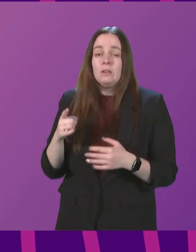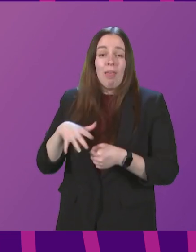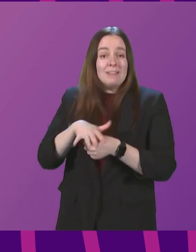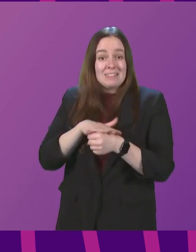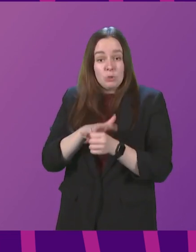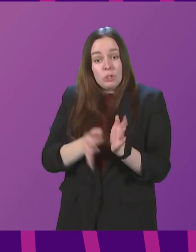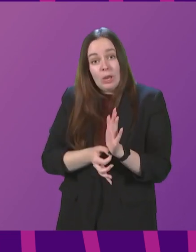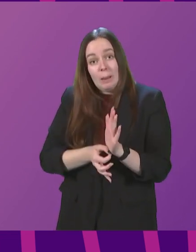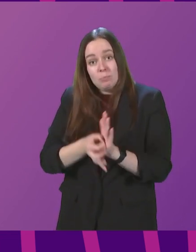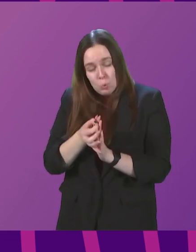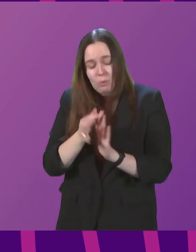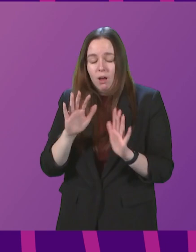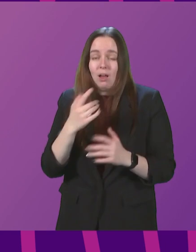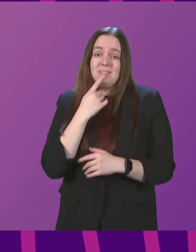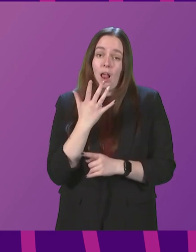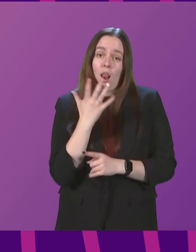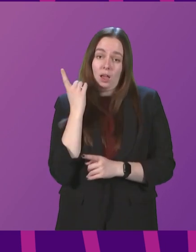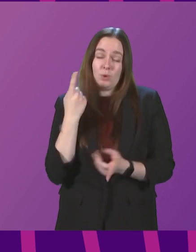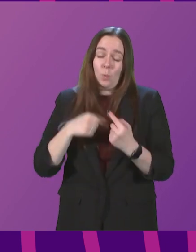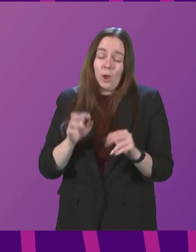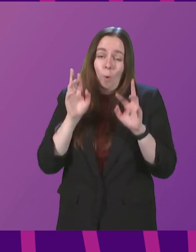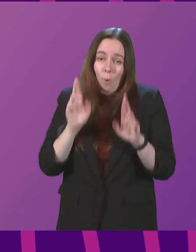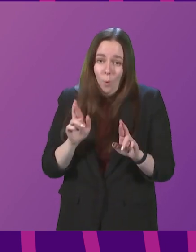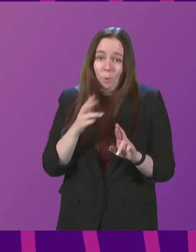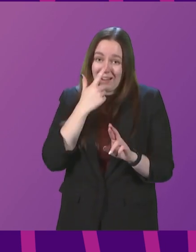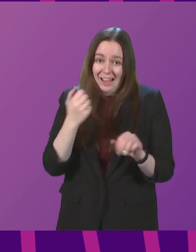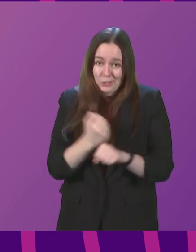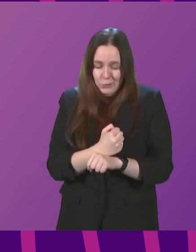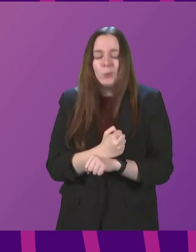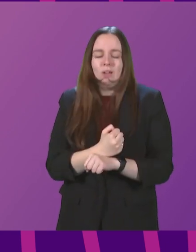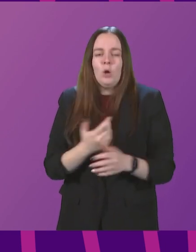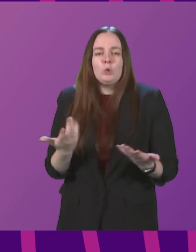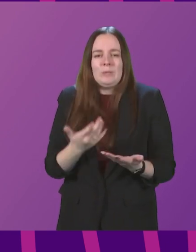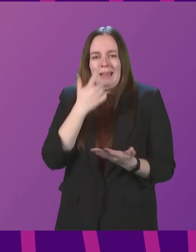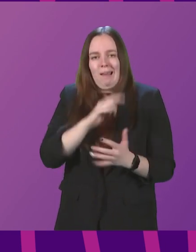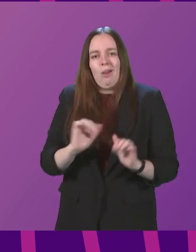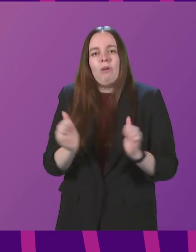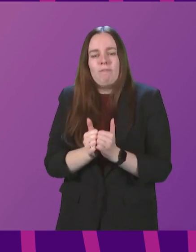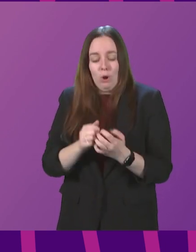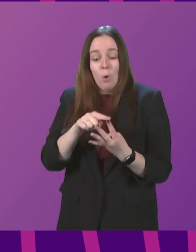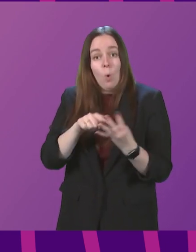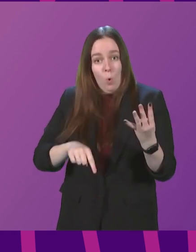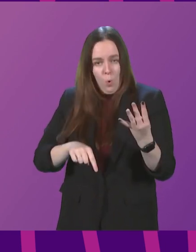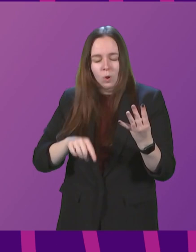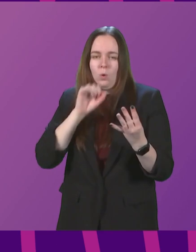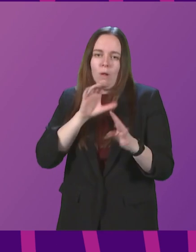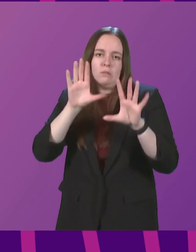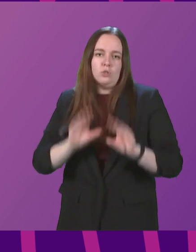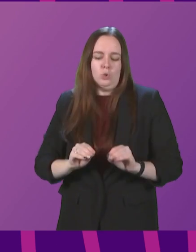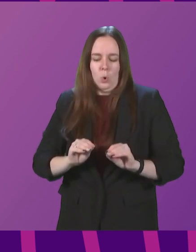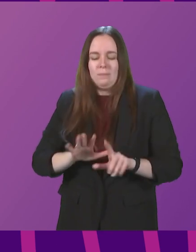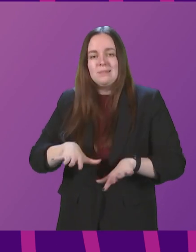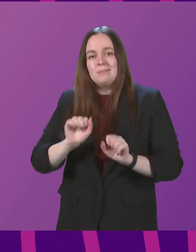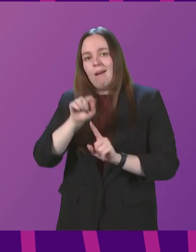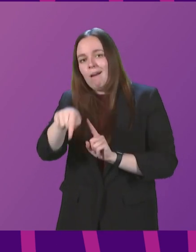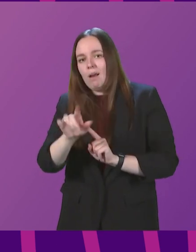situation, and, as I said last week, we hoped to be able to do, I can confirm today that all of these measures will be lifted from